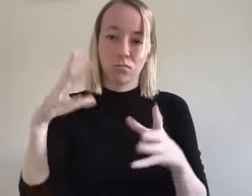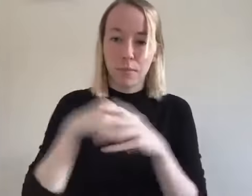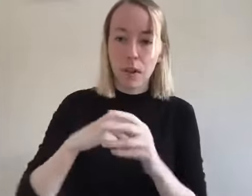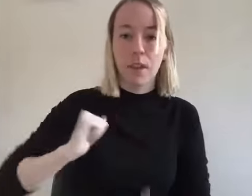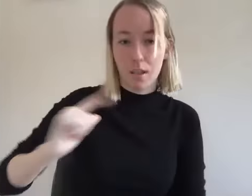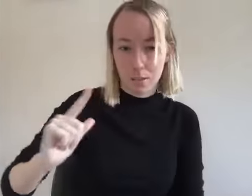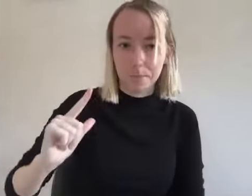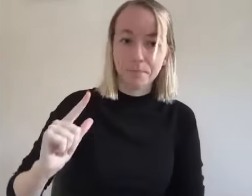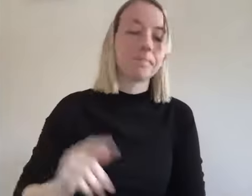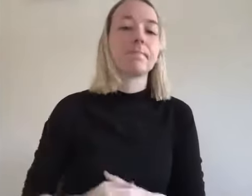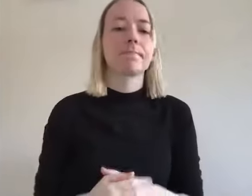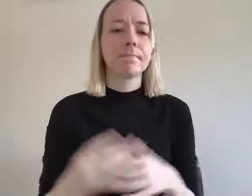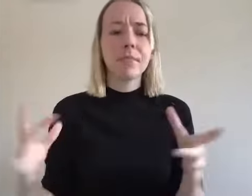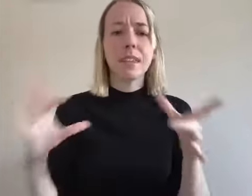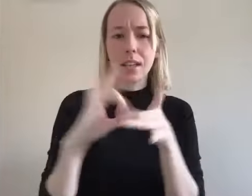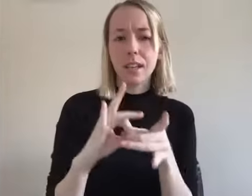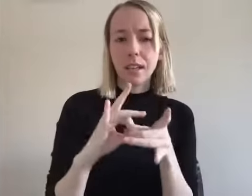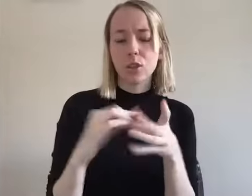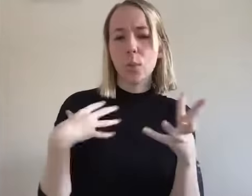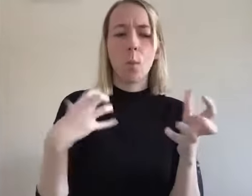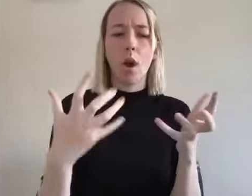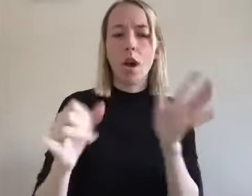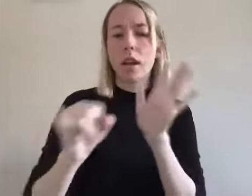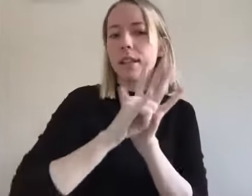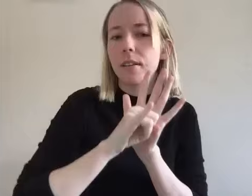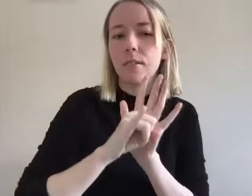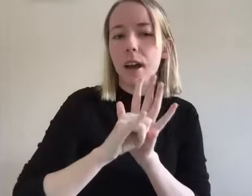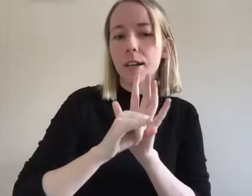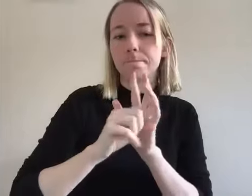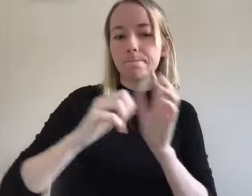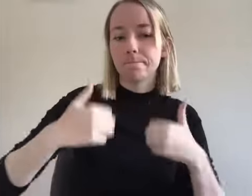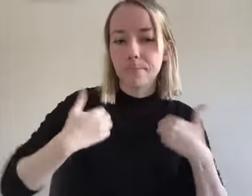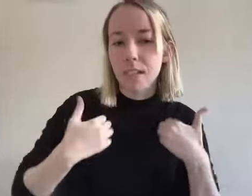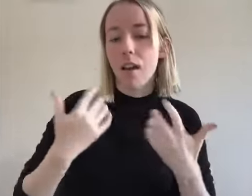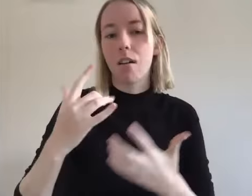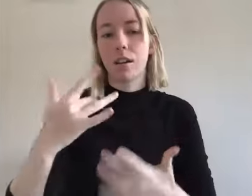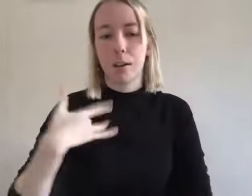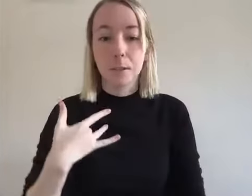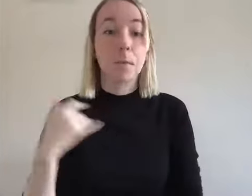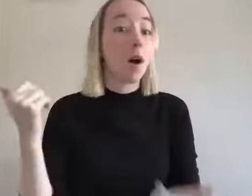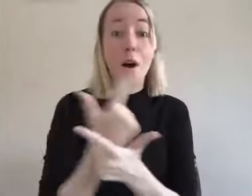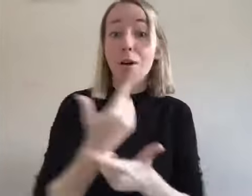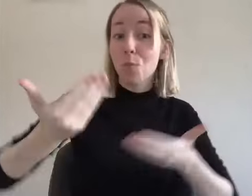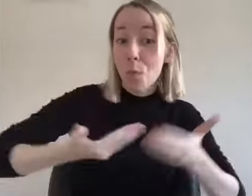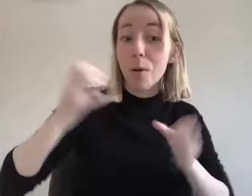convention that is geared towards alan on to identify as young at heart uh all are welcome and uh